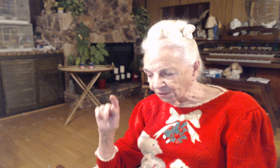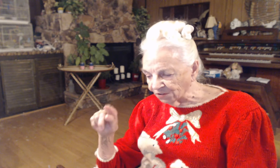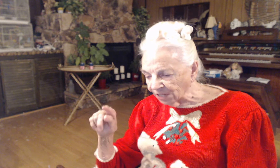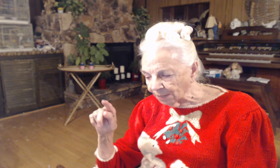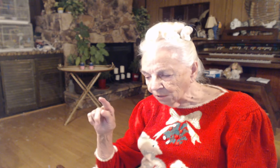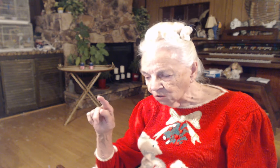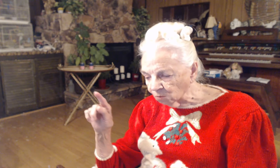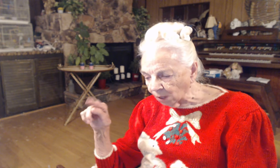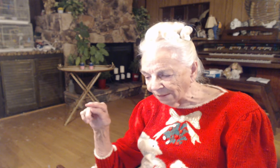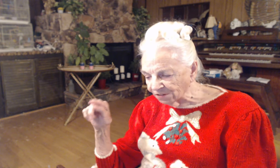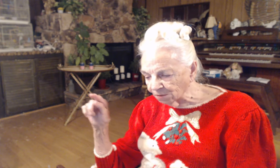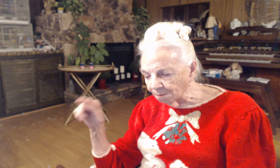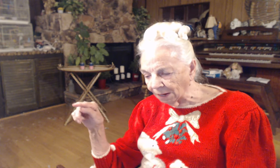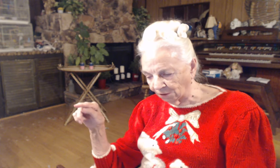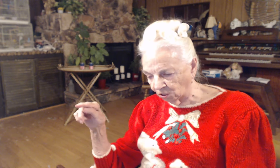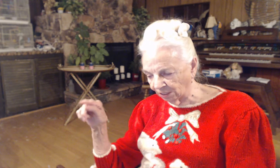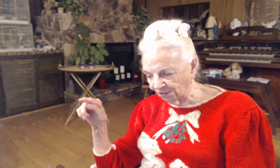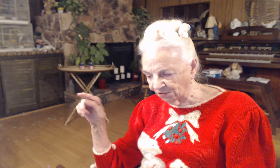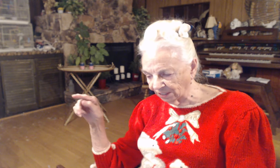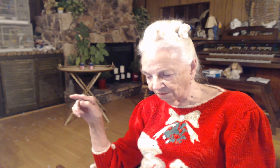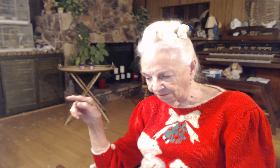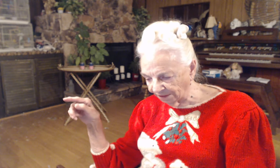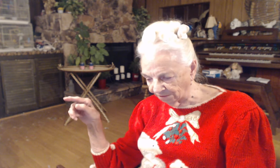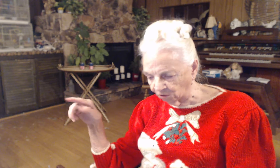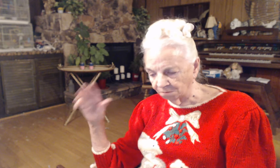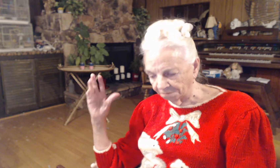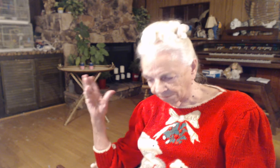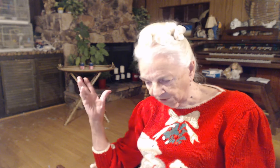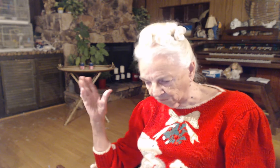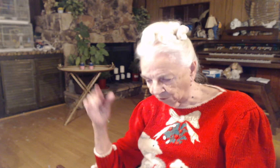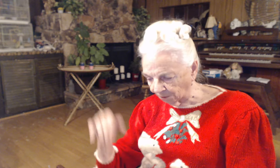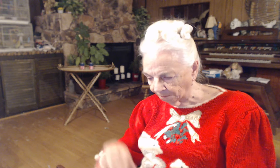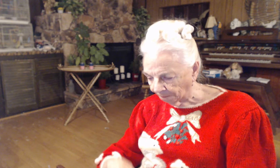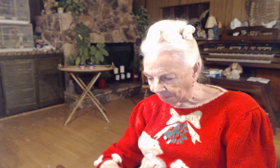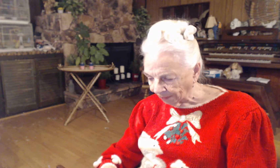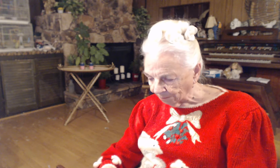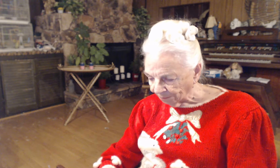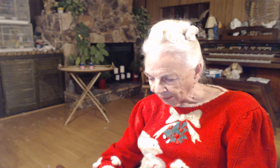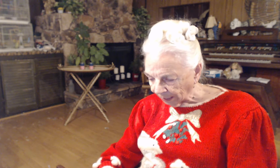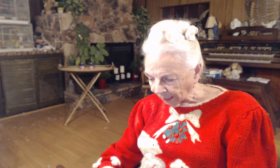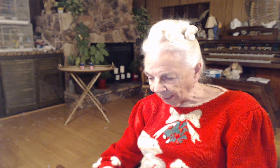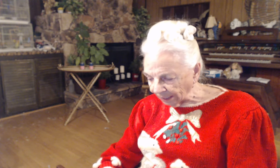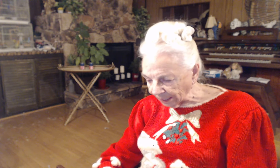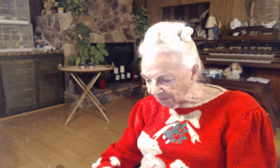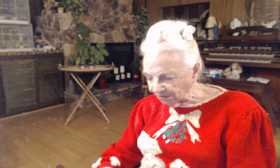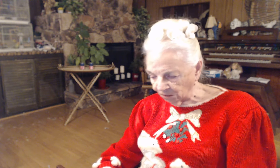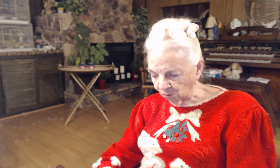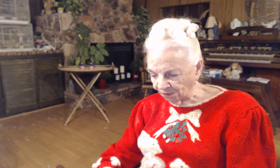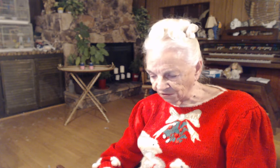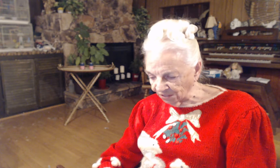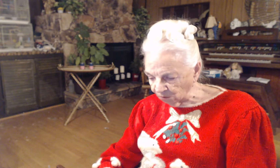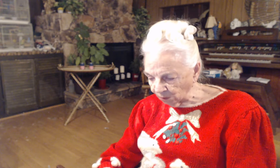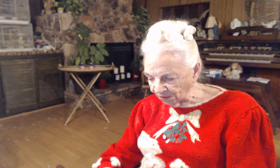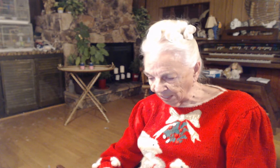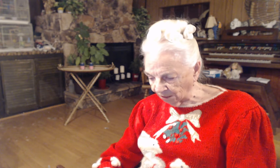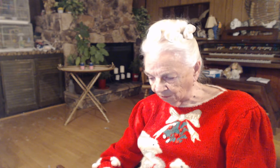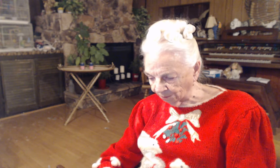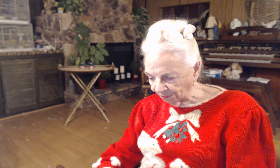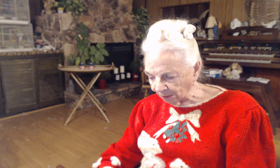Simon's wife's mother lay sick of a fever. So forth. And at evening when the sun went down. They brought